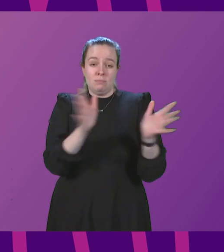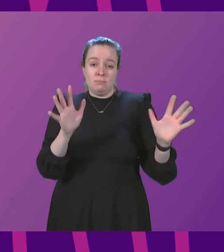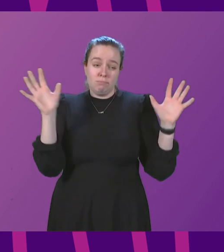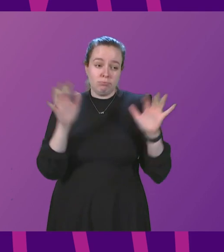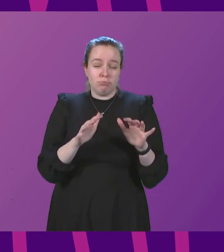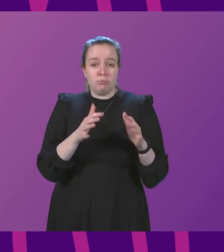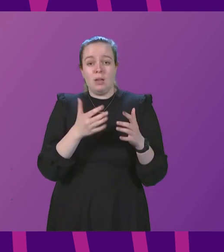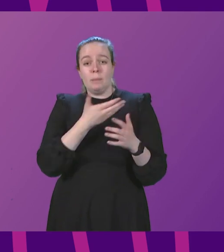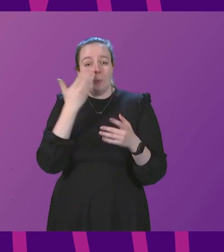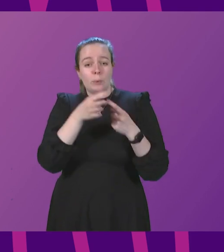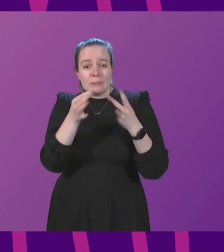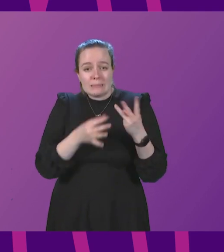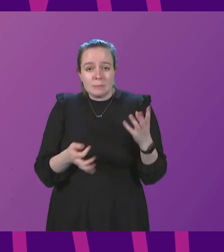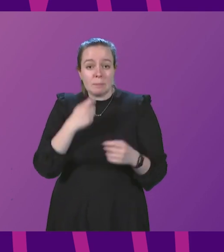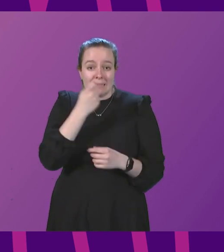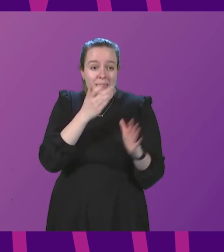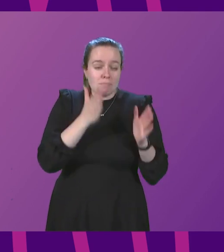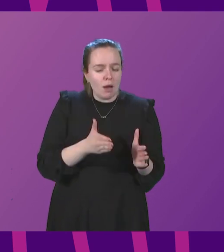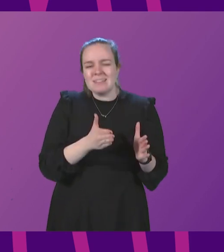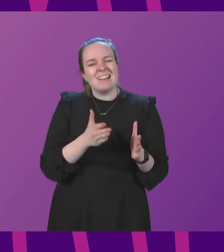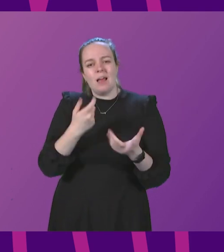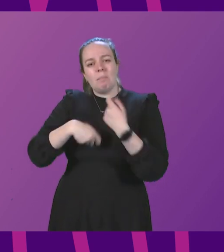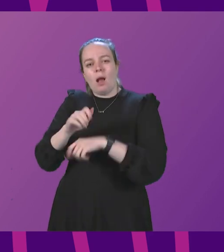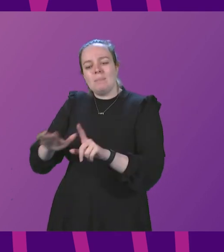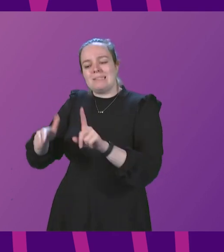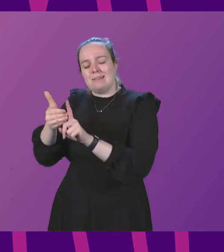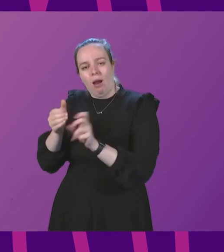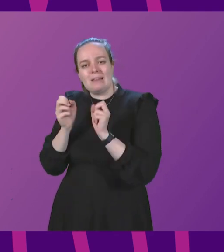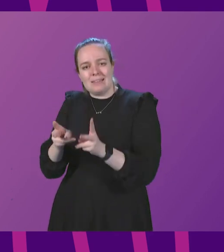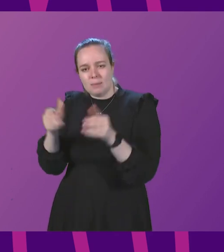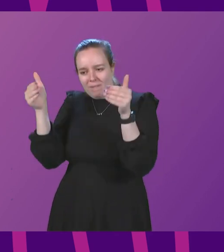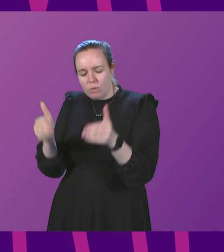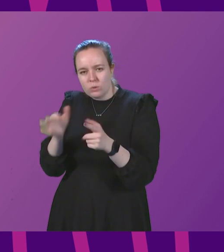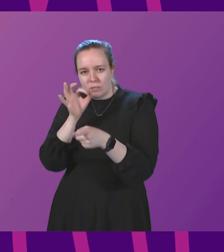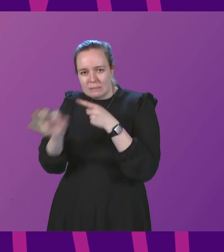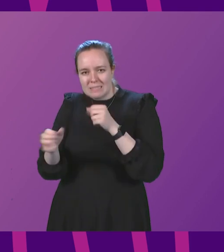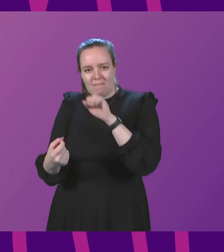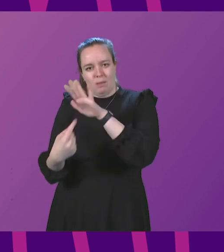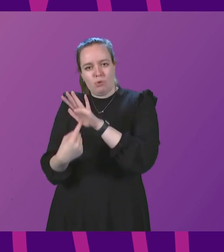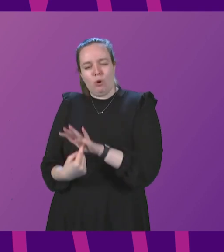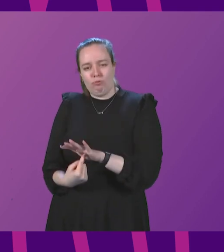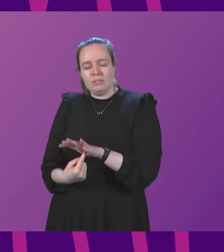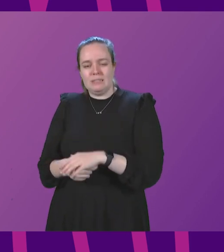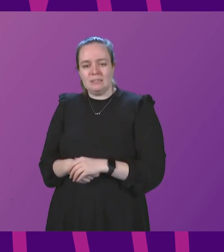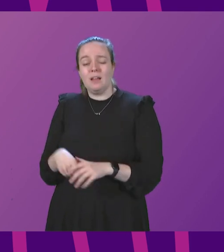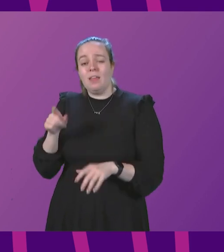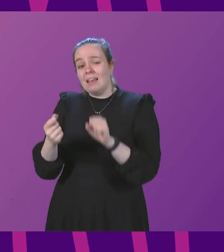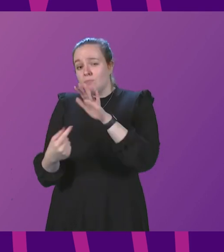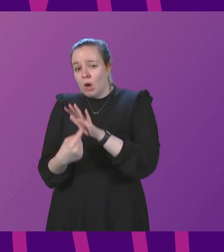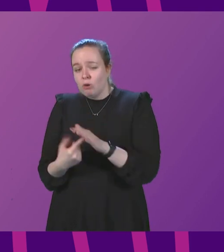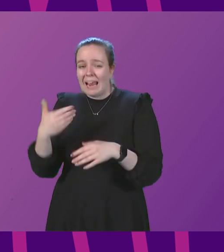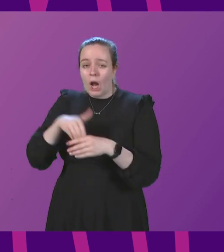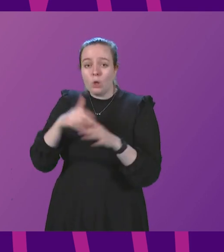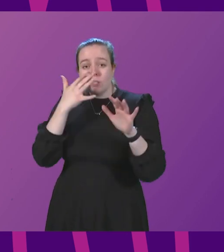asymptomatic testing towards a more targeted system focused on specific priorities. These priorities will